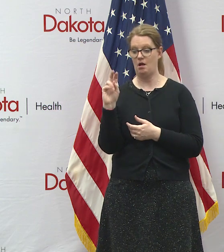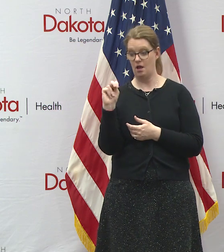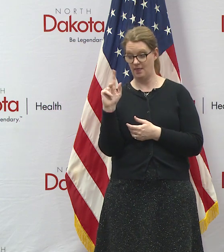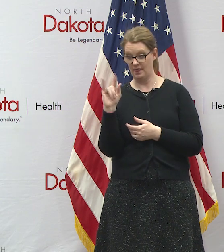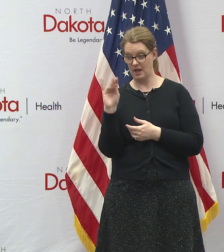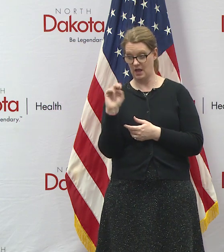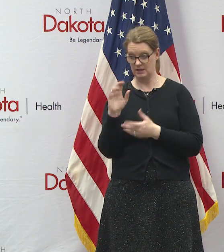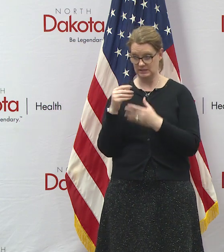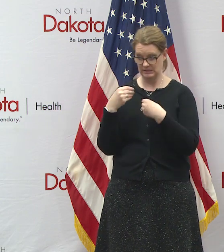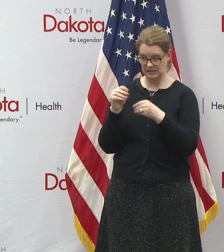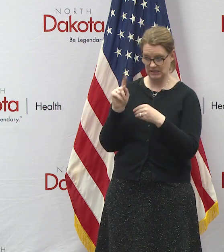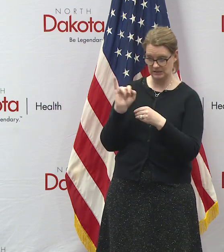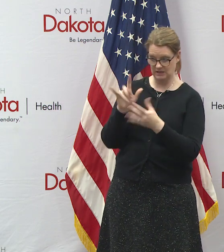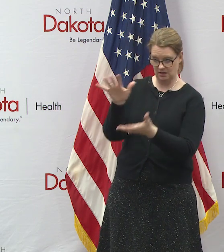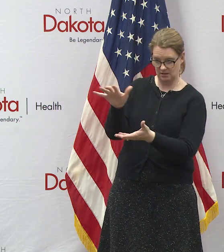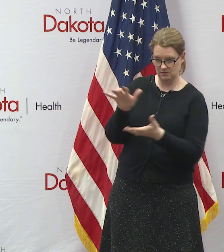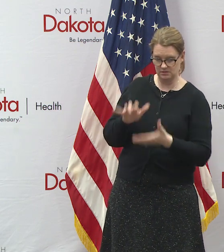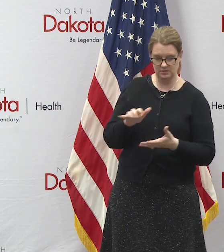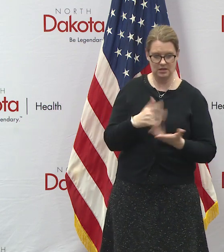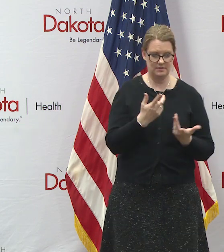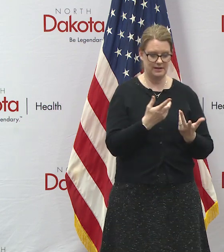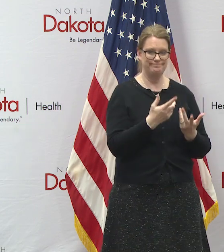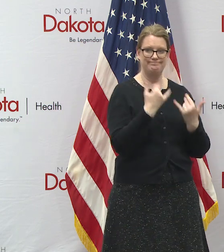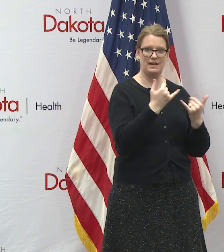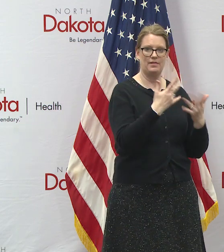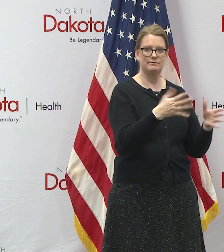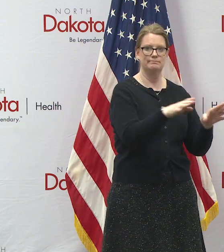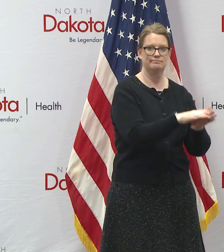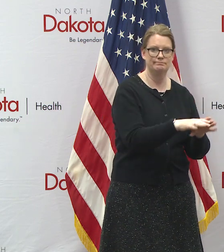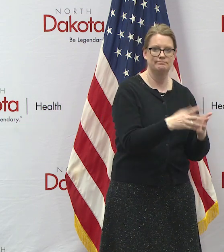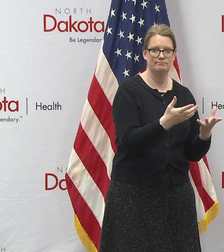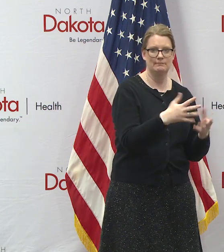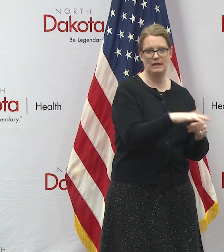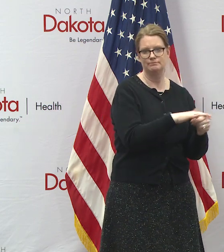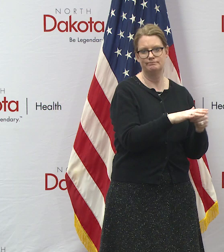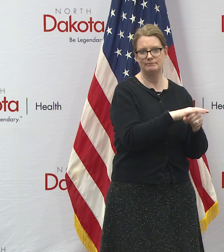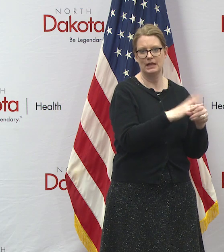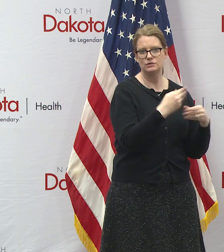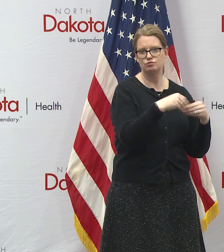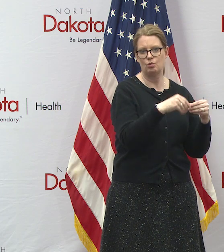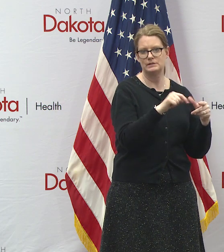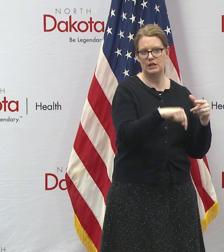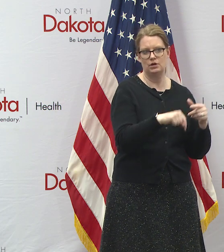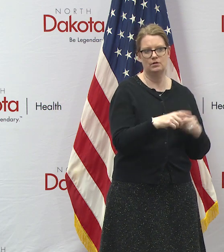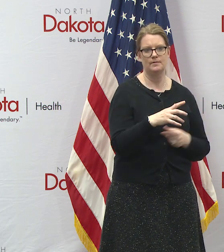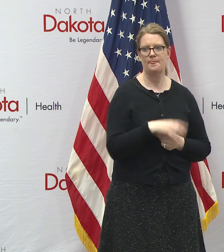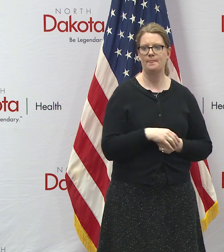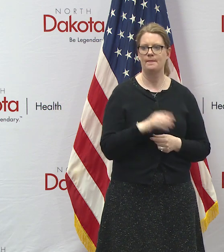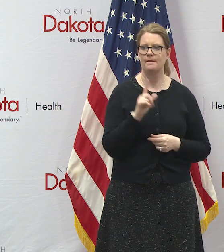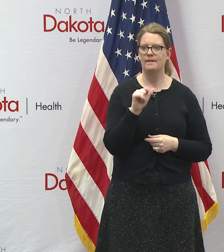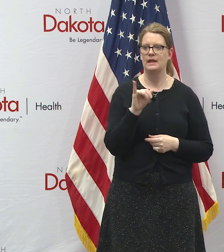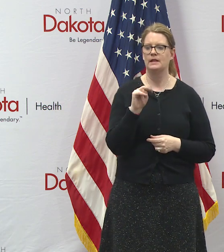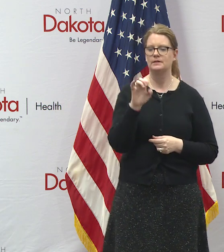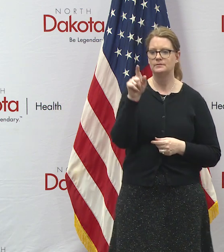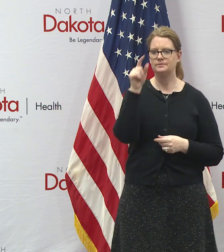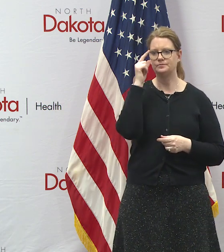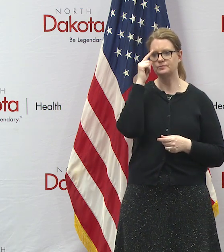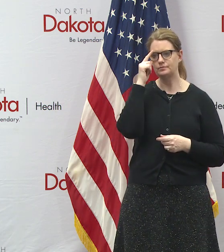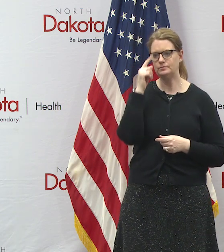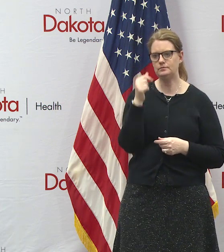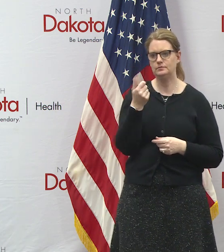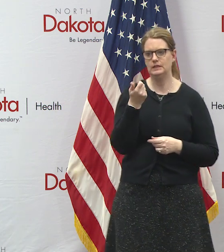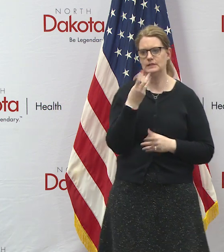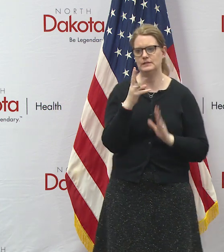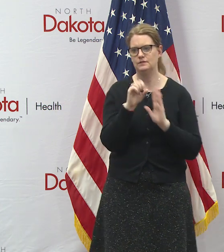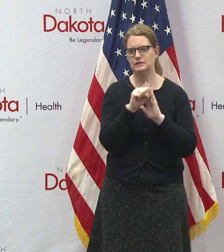uh you know how much is made up on online sales tax uh versus on premise lane governor uh several